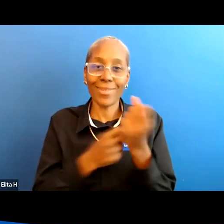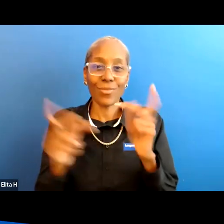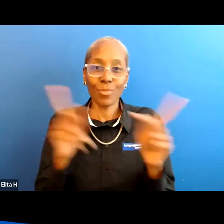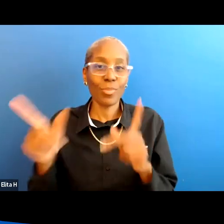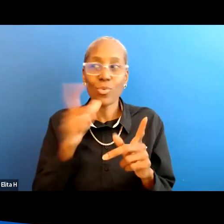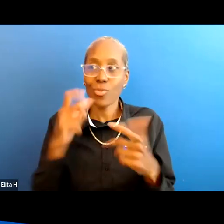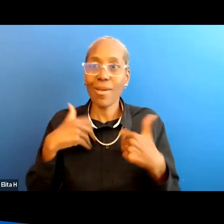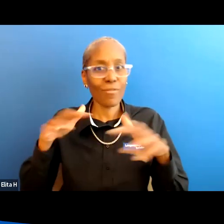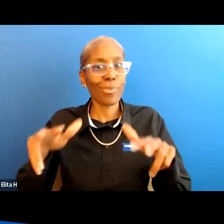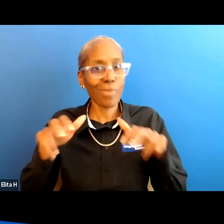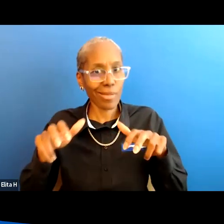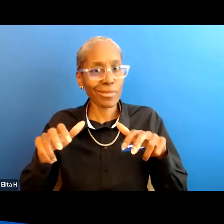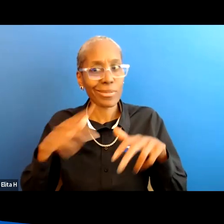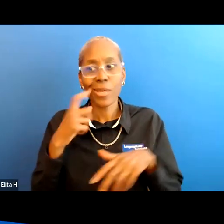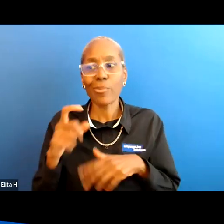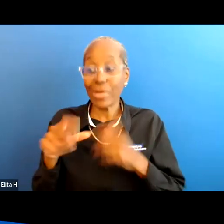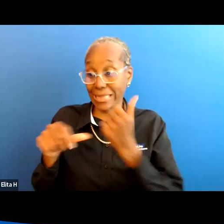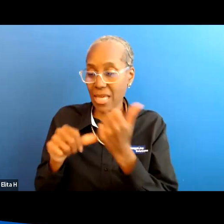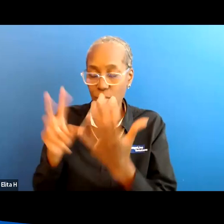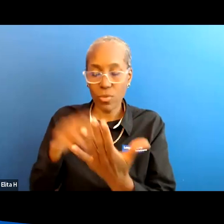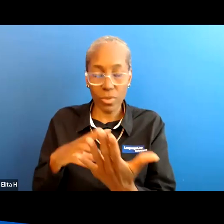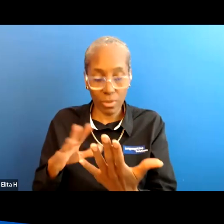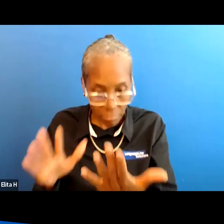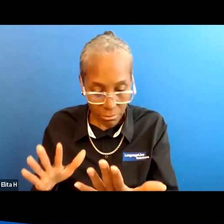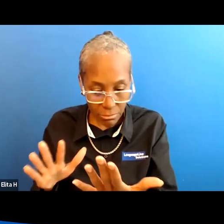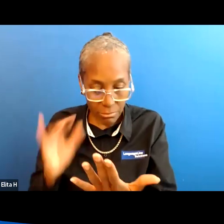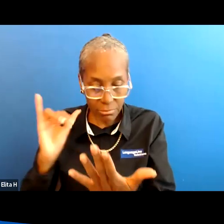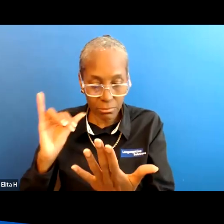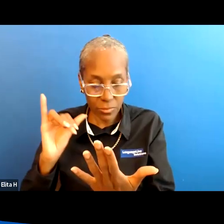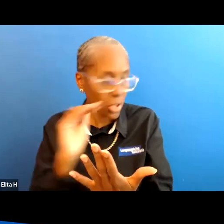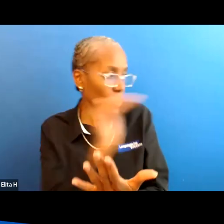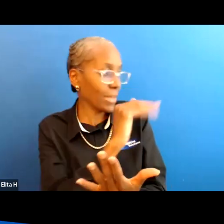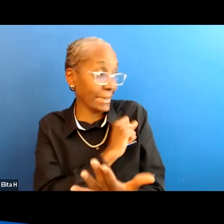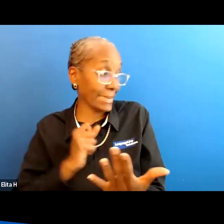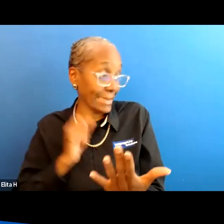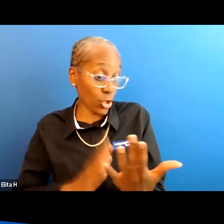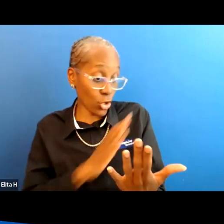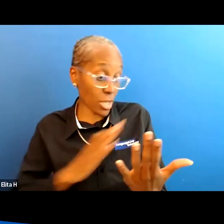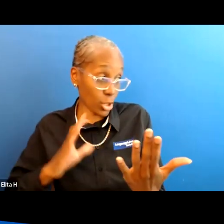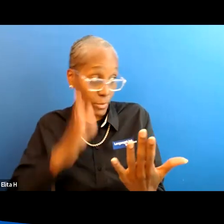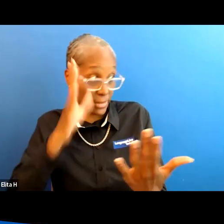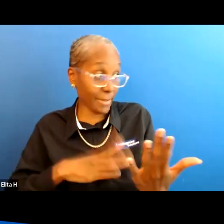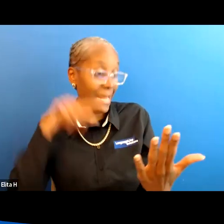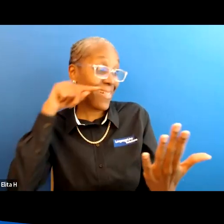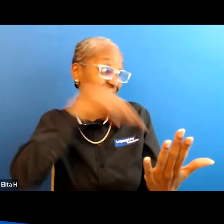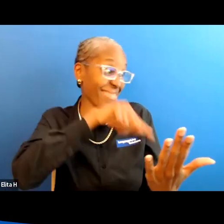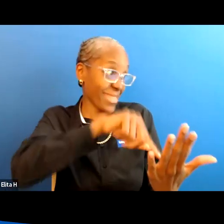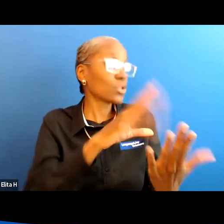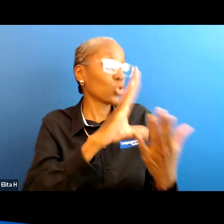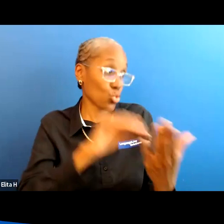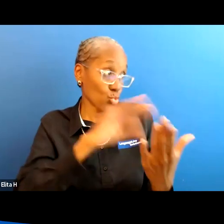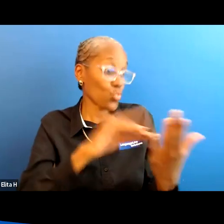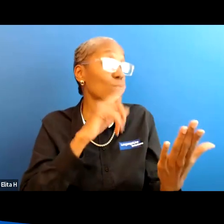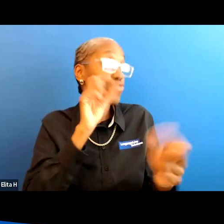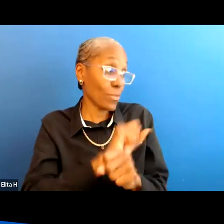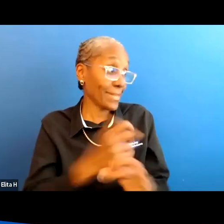with paralysis because that aid will read your story and say senator or congressperson this is a story of a real